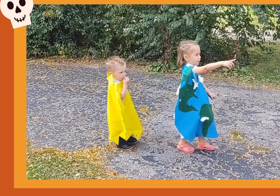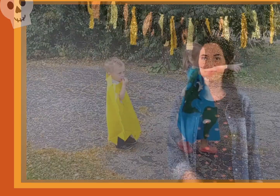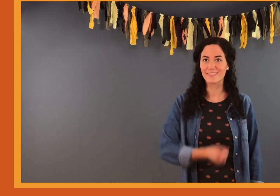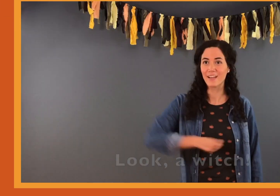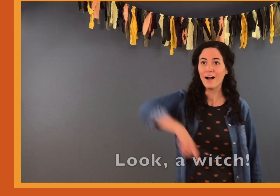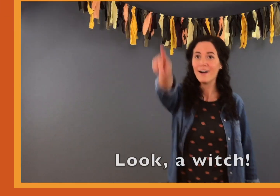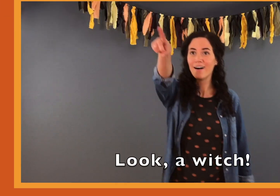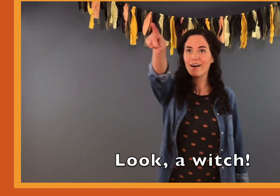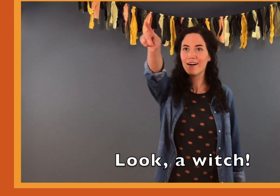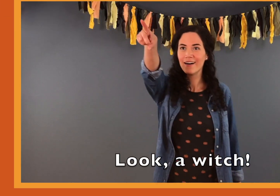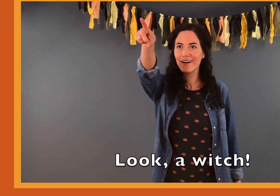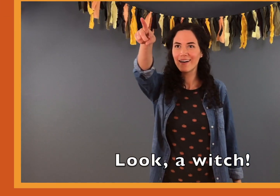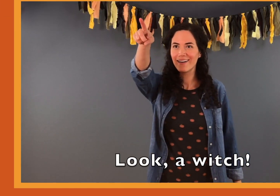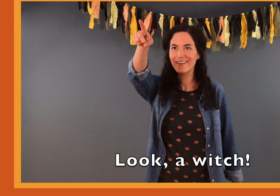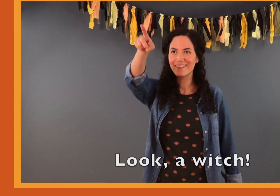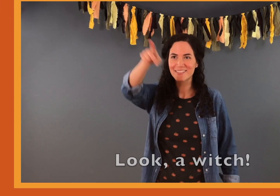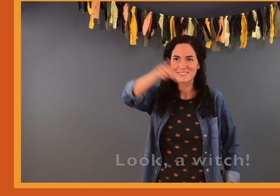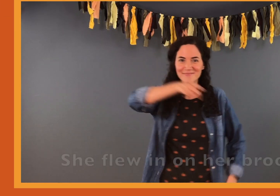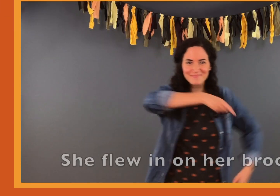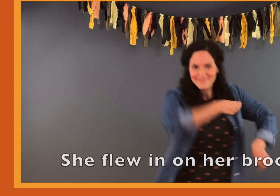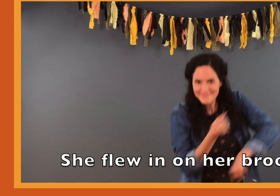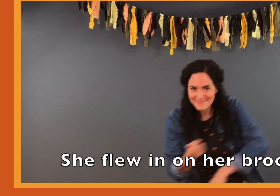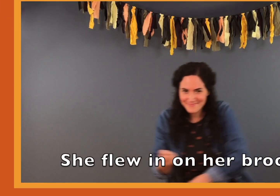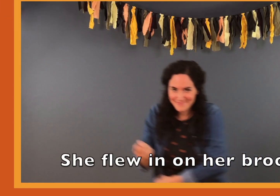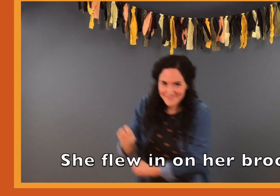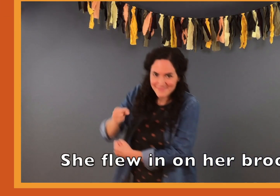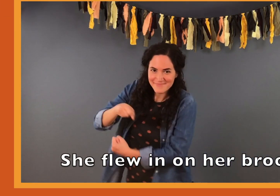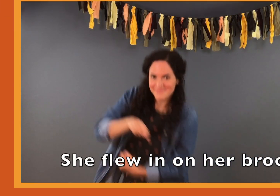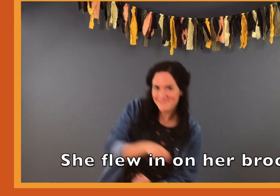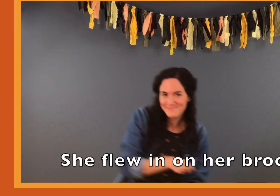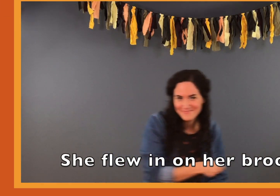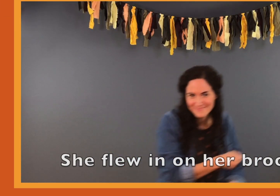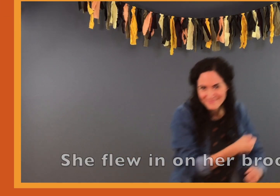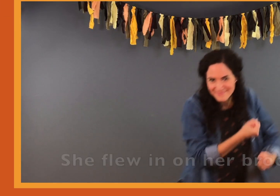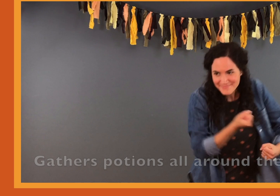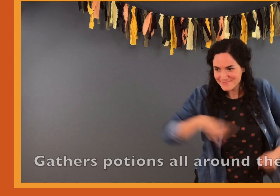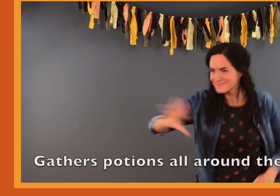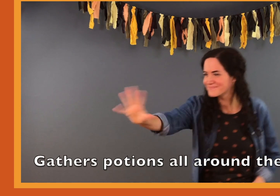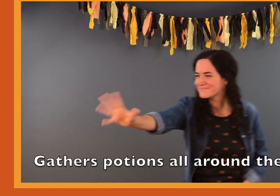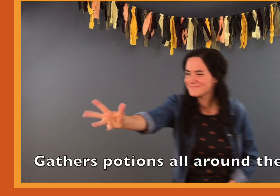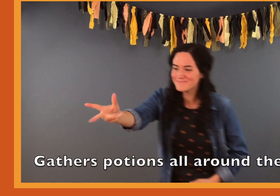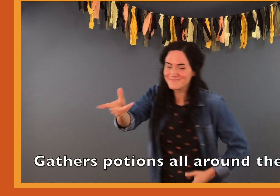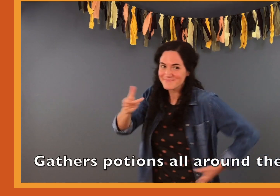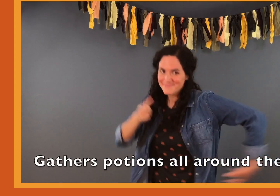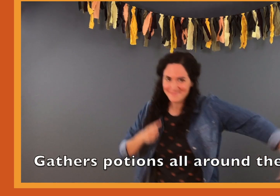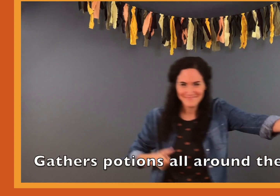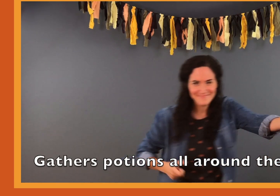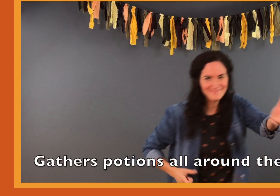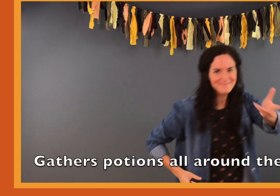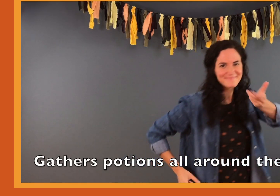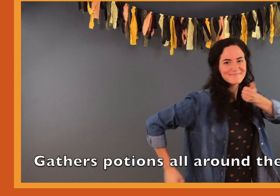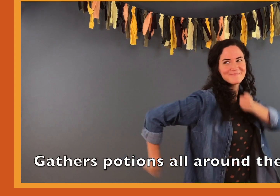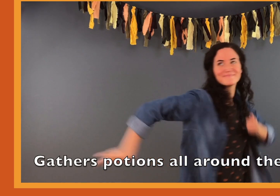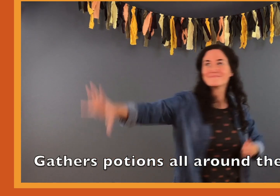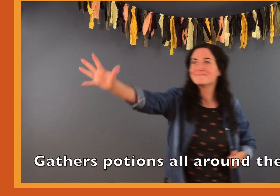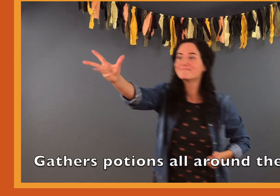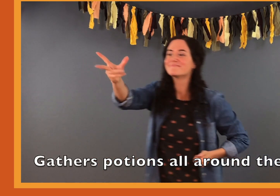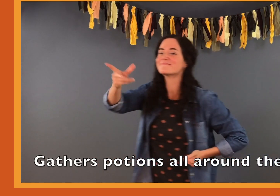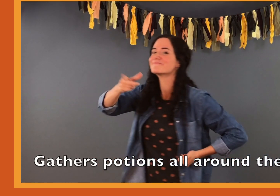A witch she flew in on her broom Gathers potions all around